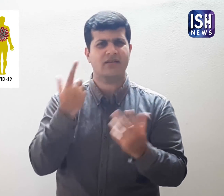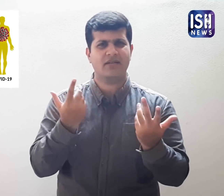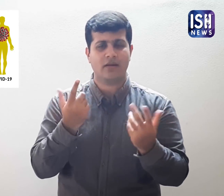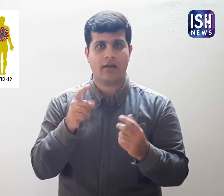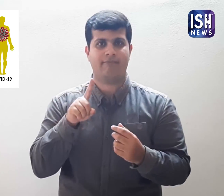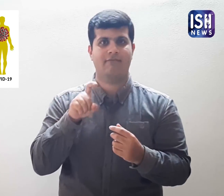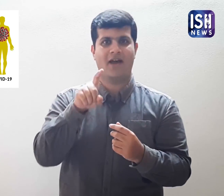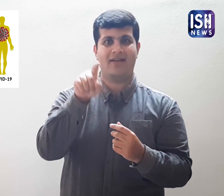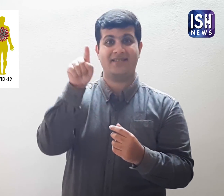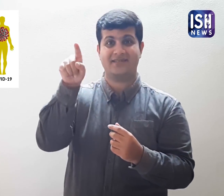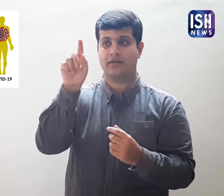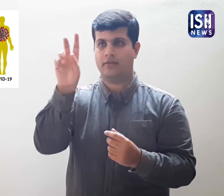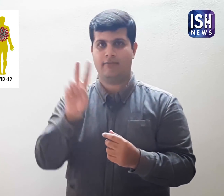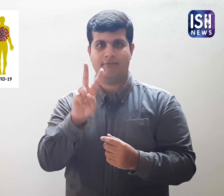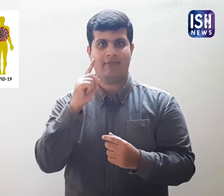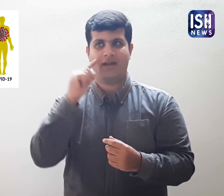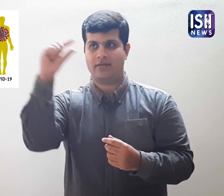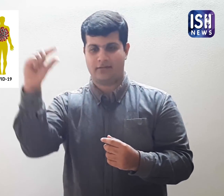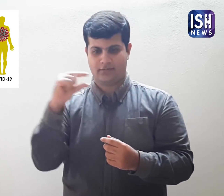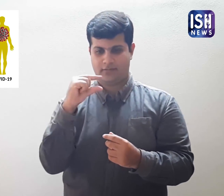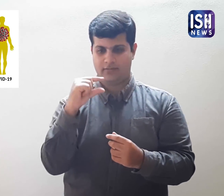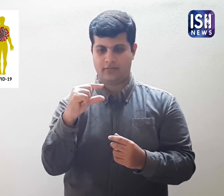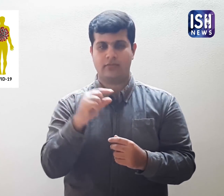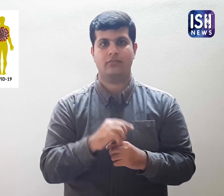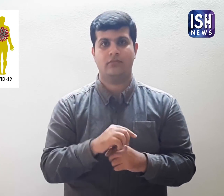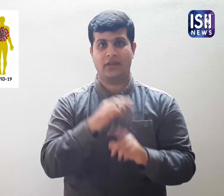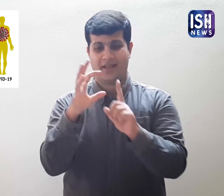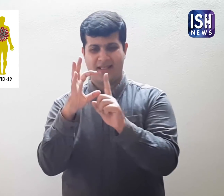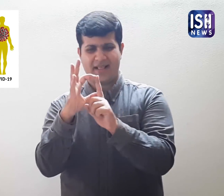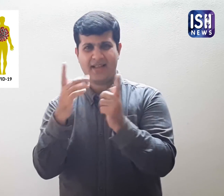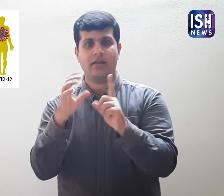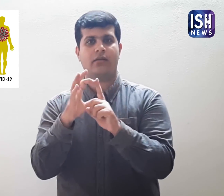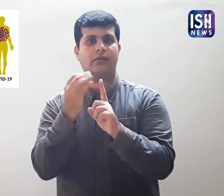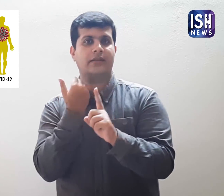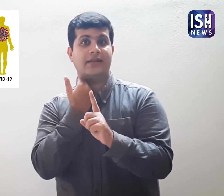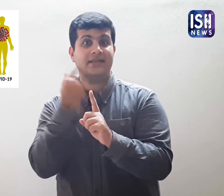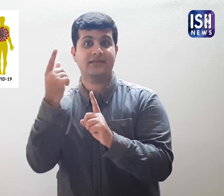V stands for the word Virus, D for Disease,